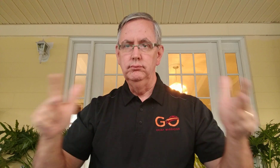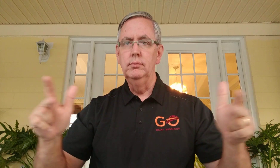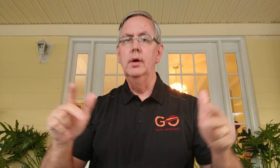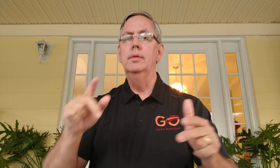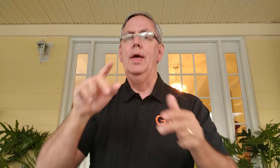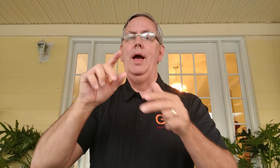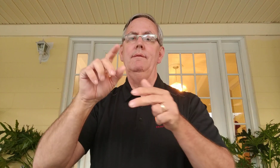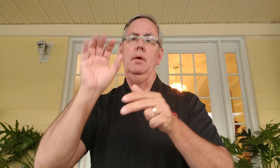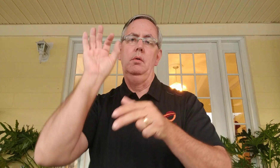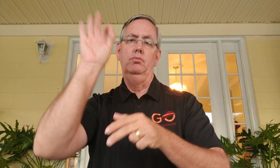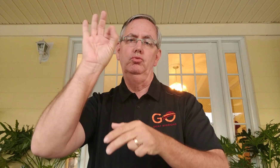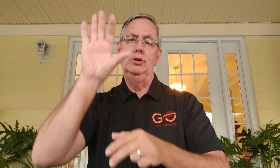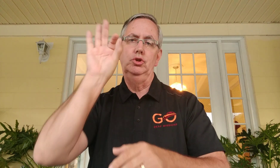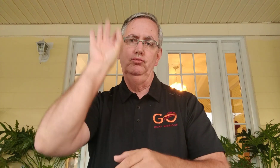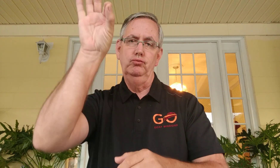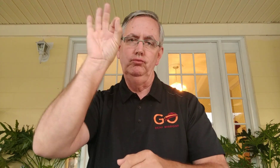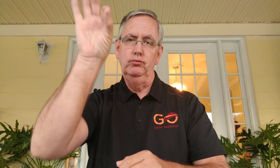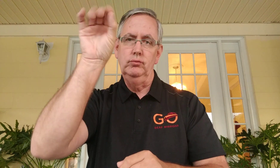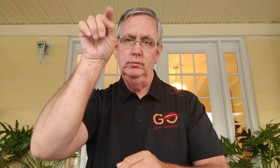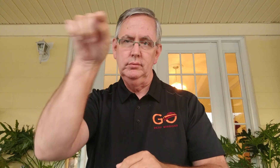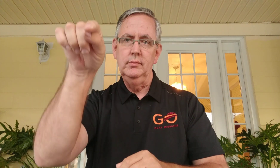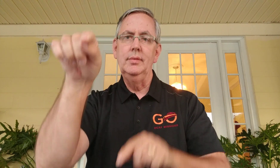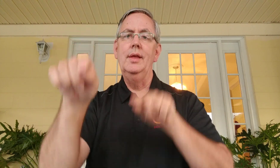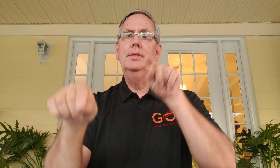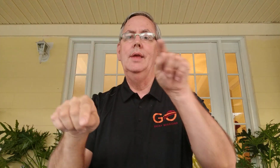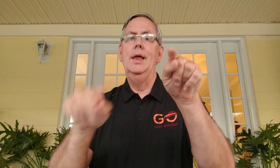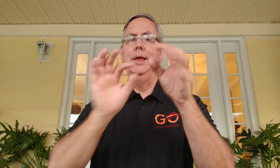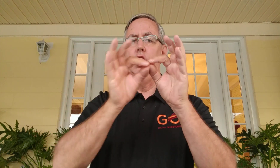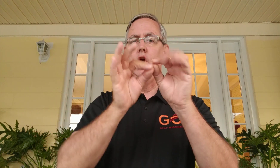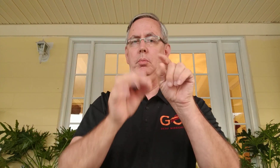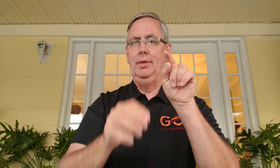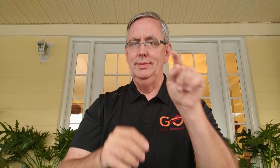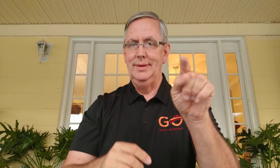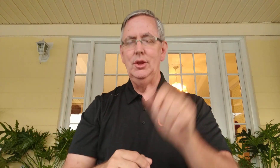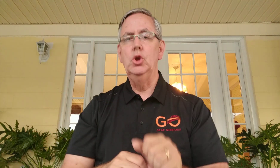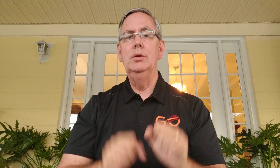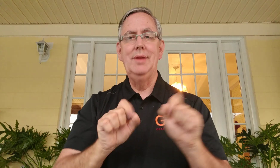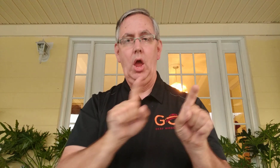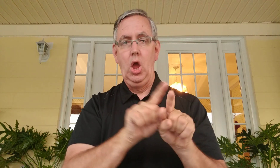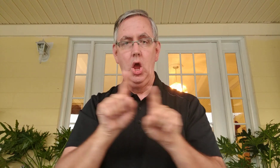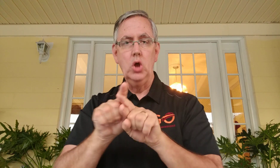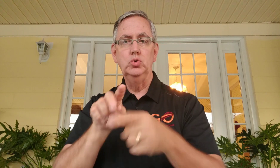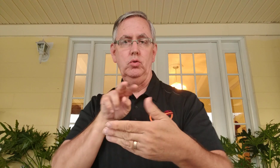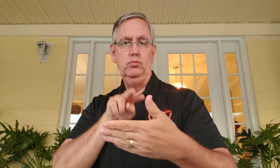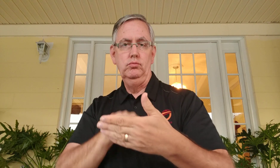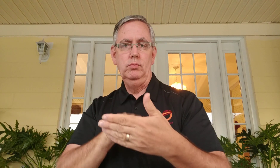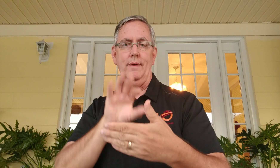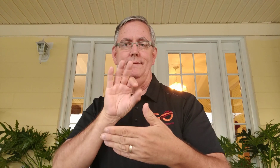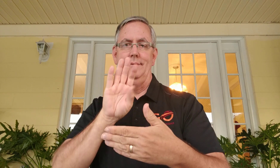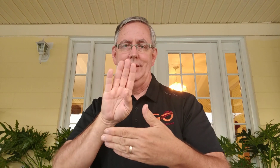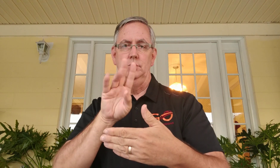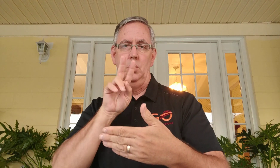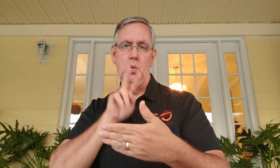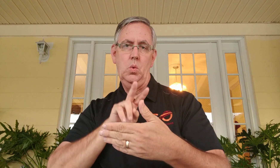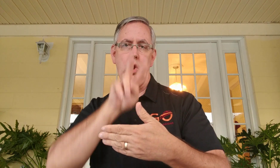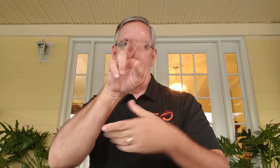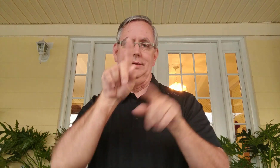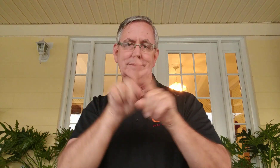vehicles and then the pastor preaches and there's an interpreter there. You can